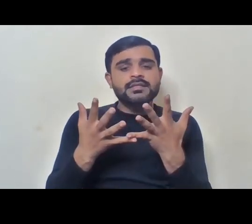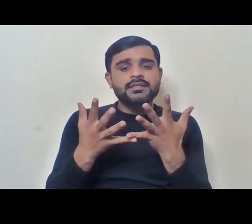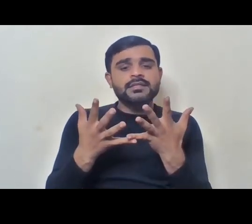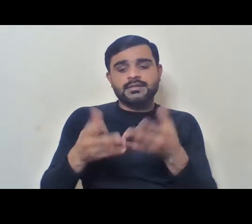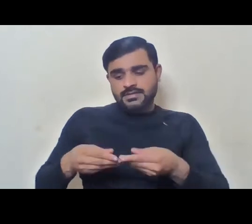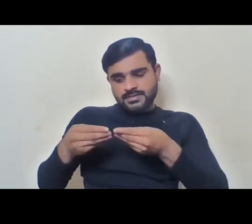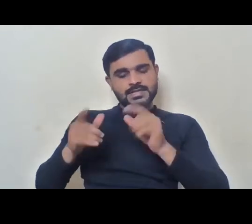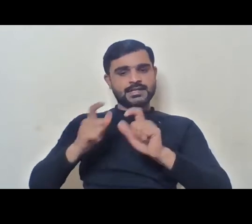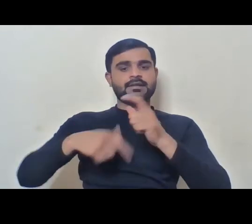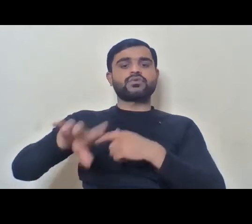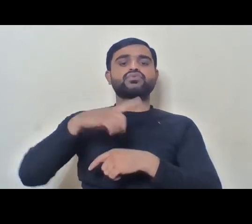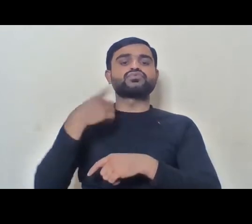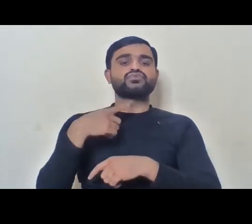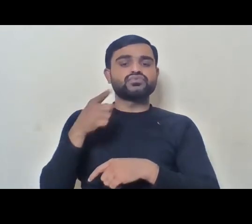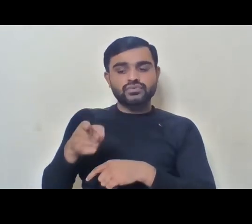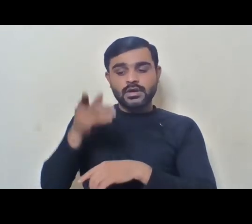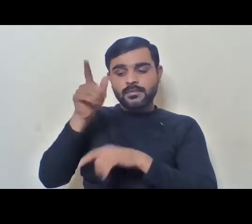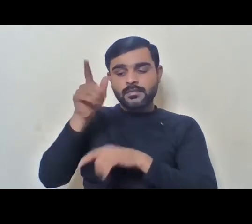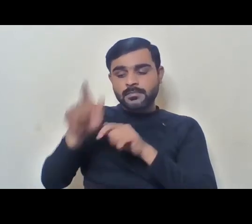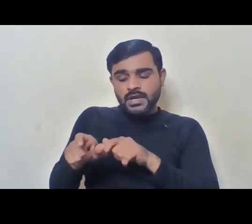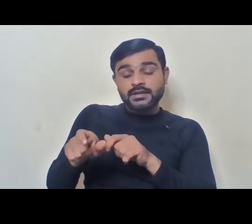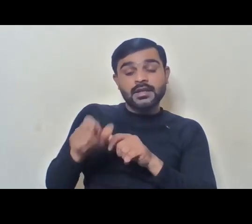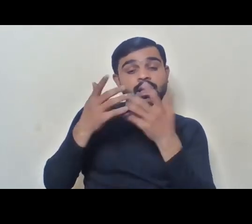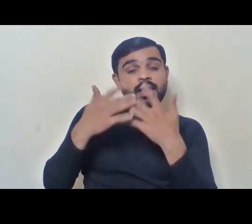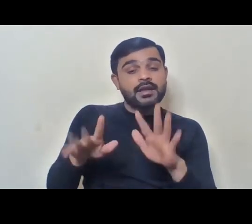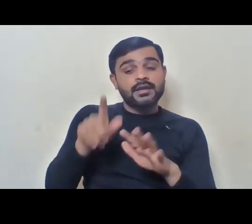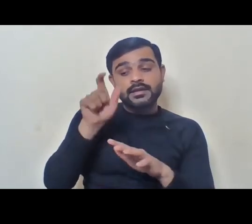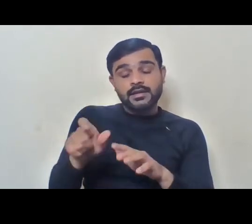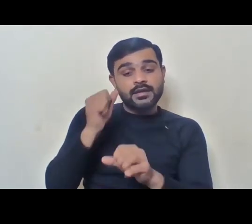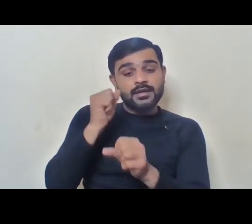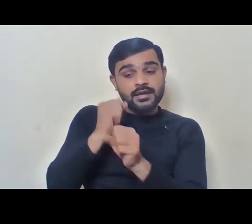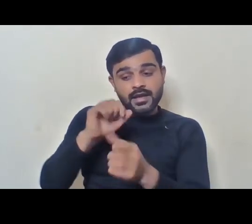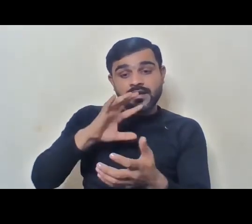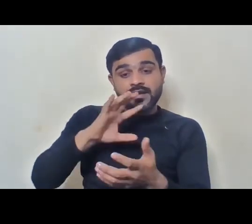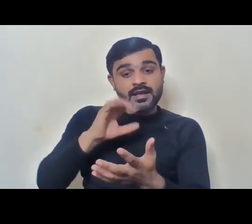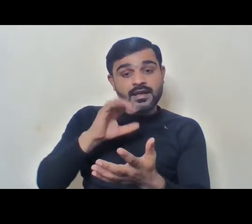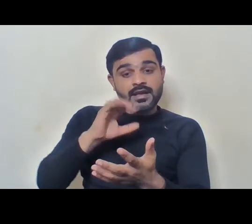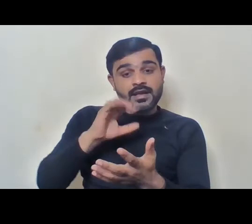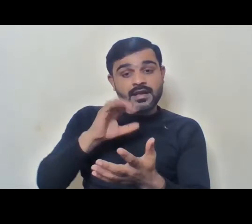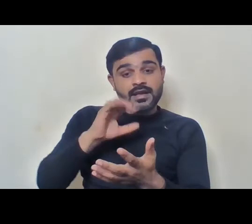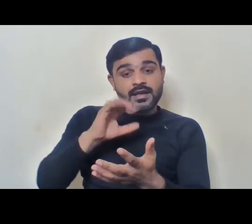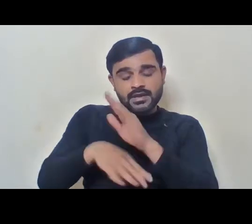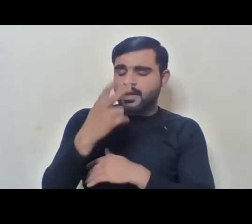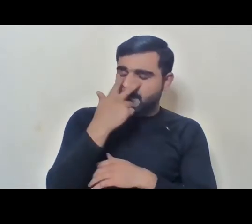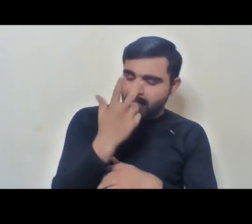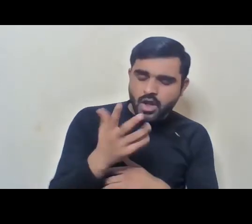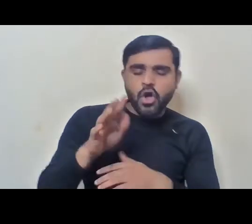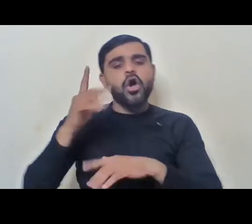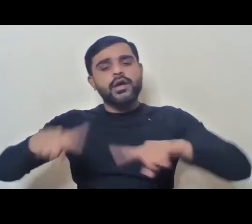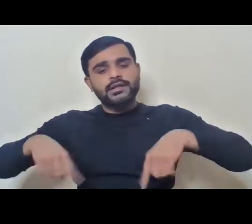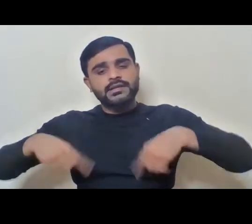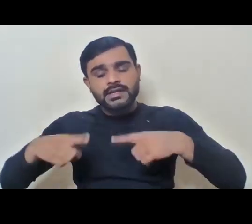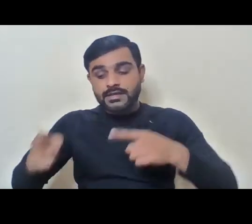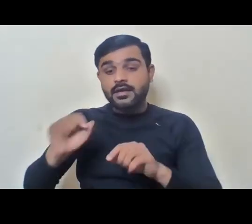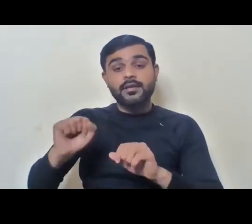be taken for any individual to ensure that they enjoy all the rights